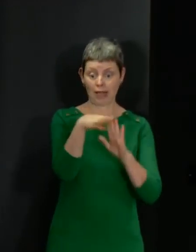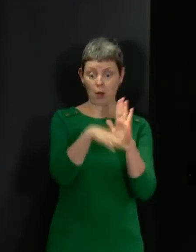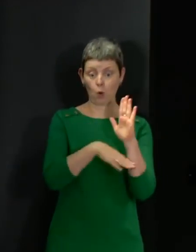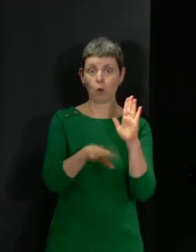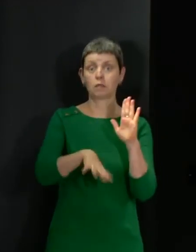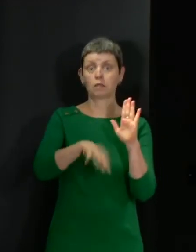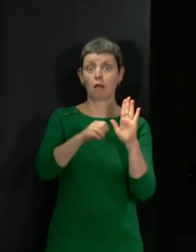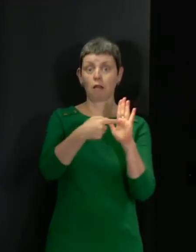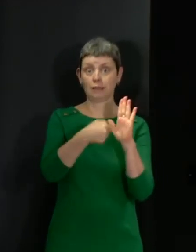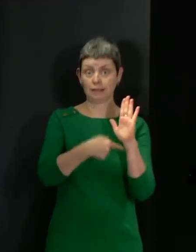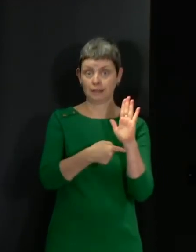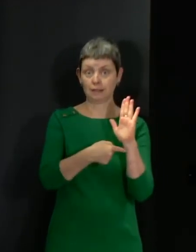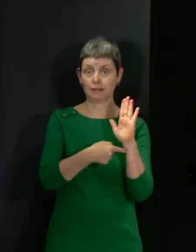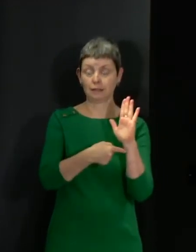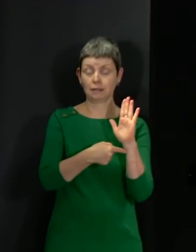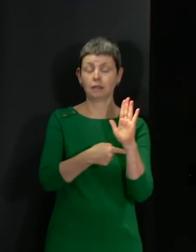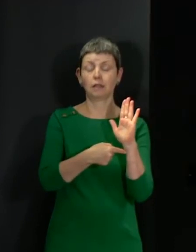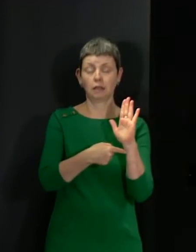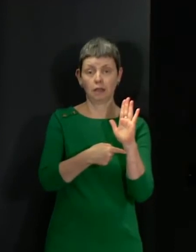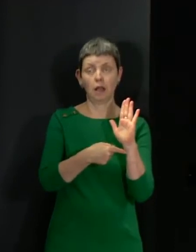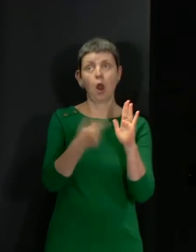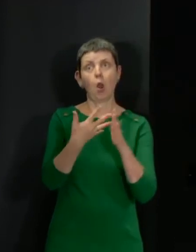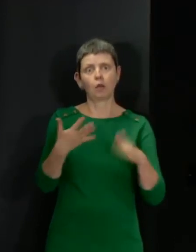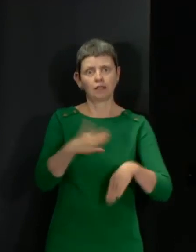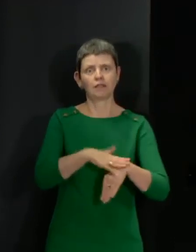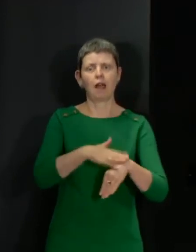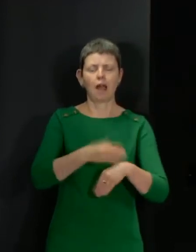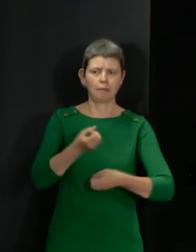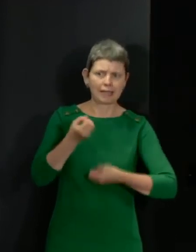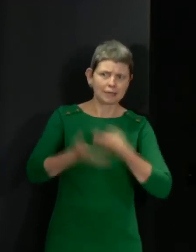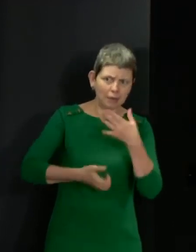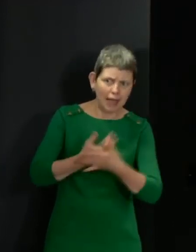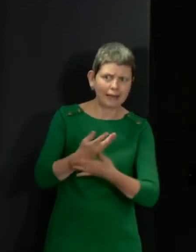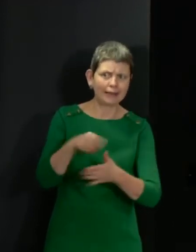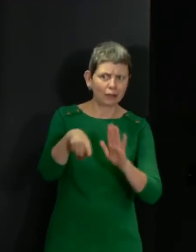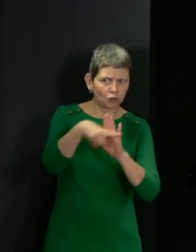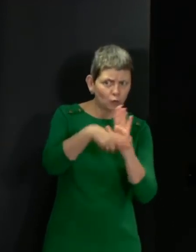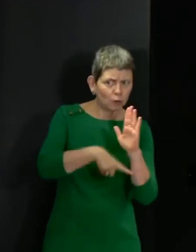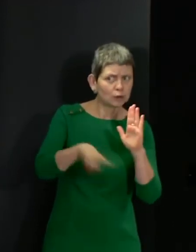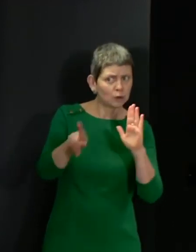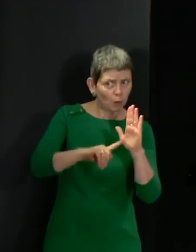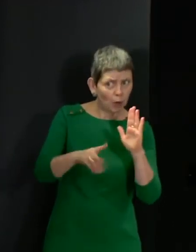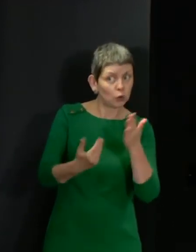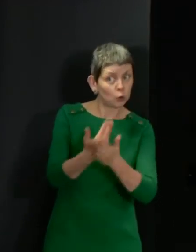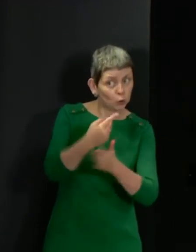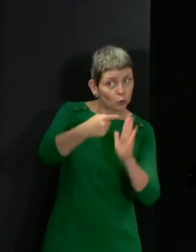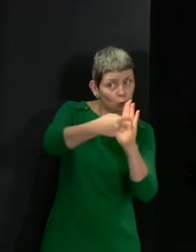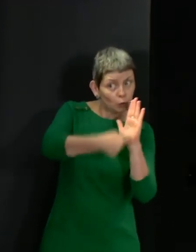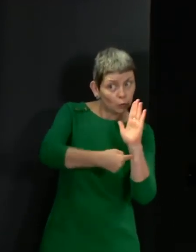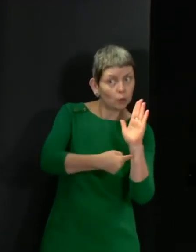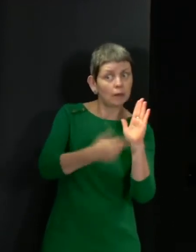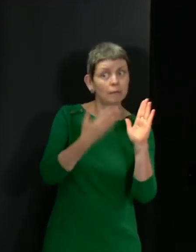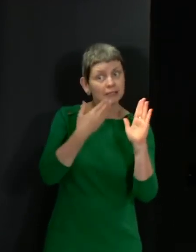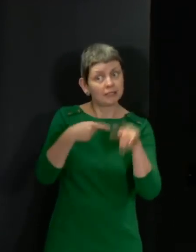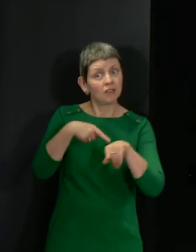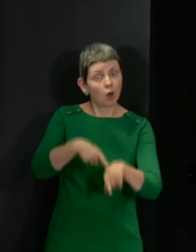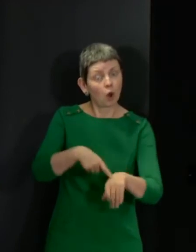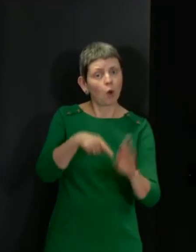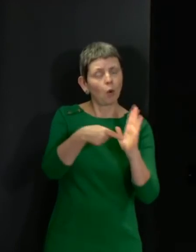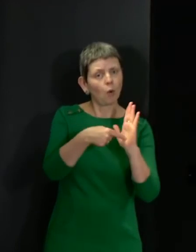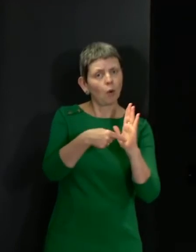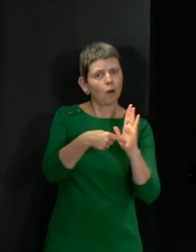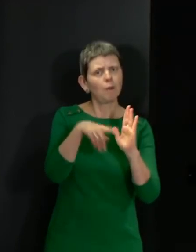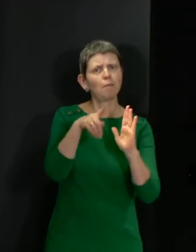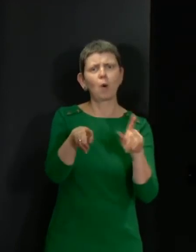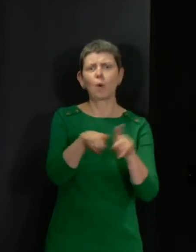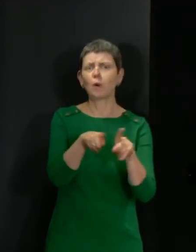and I remember it, again, explaining and encourage compliance. But more importantly than that, it was peer pressure